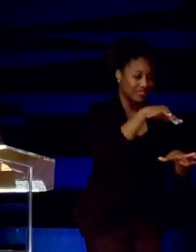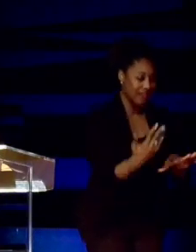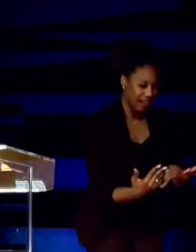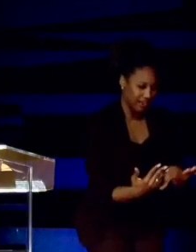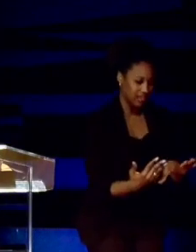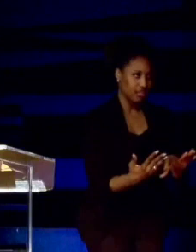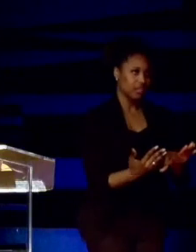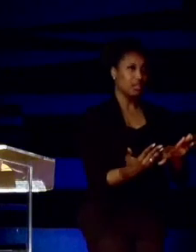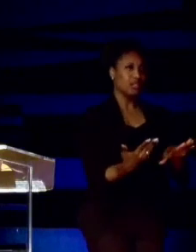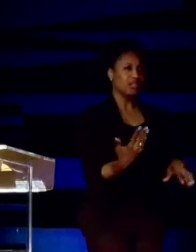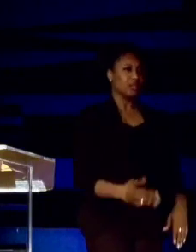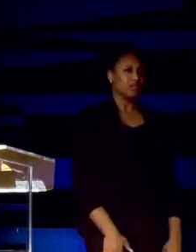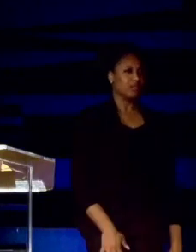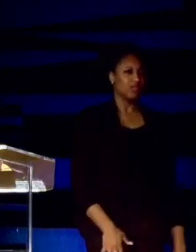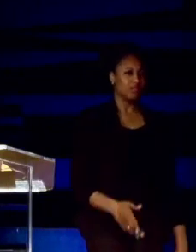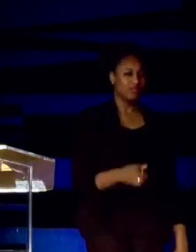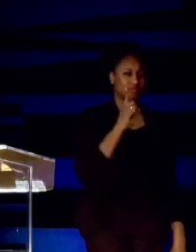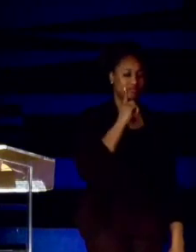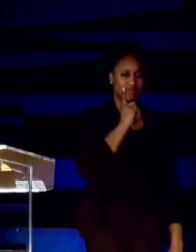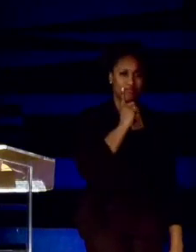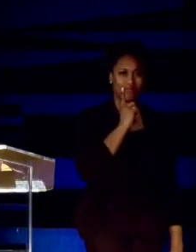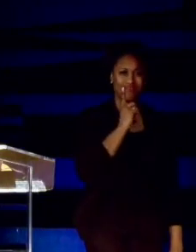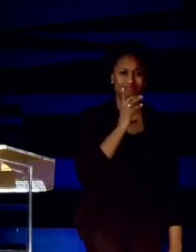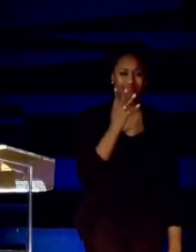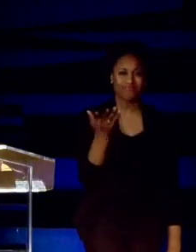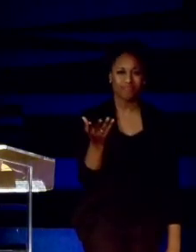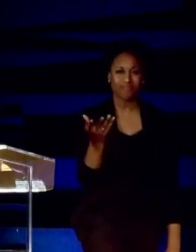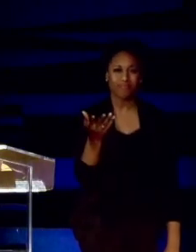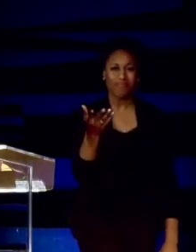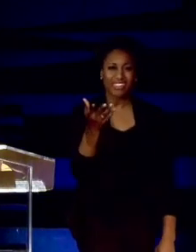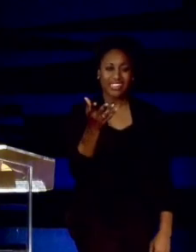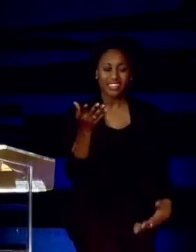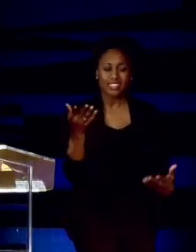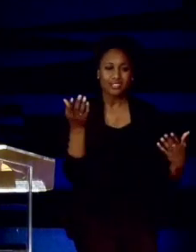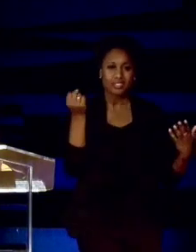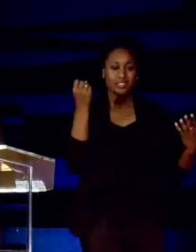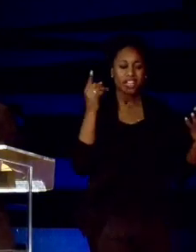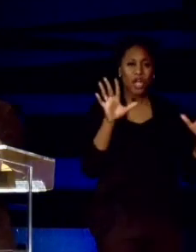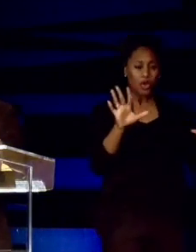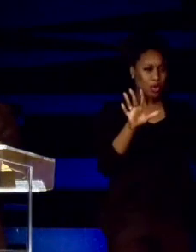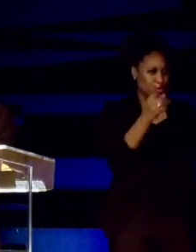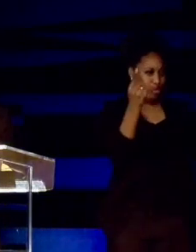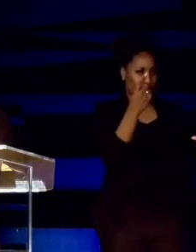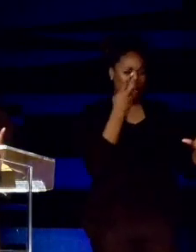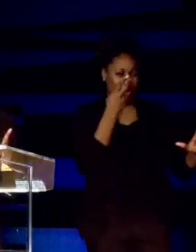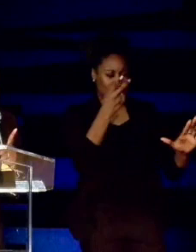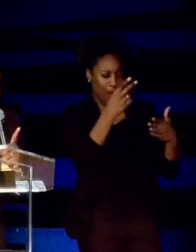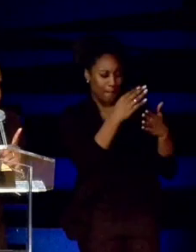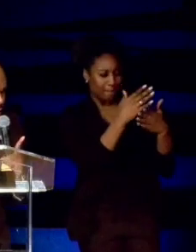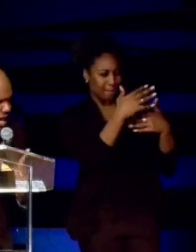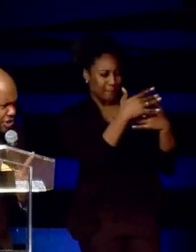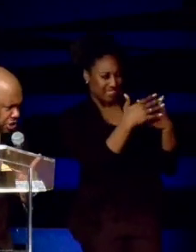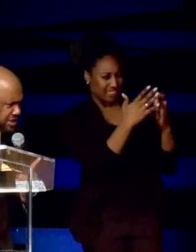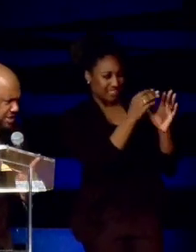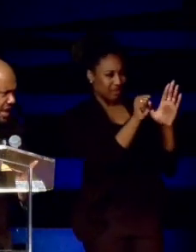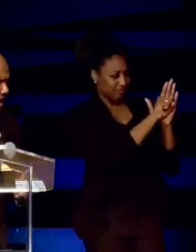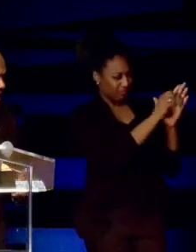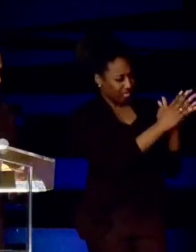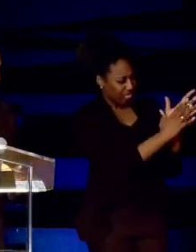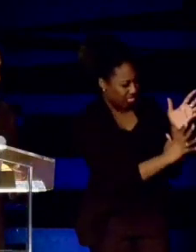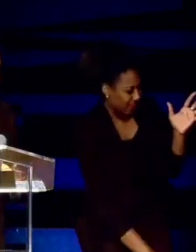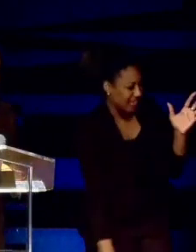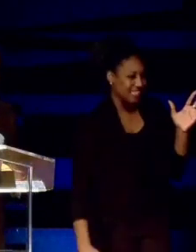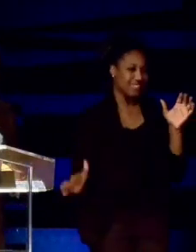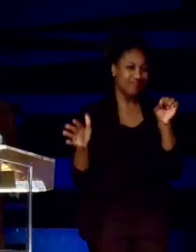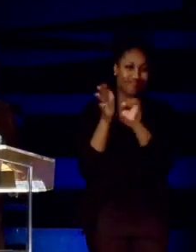come on, talk to me here. You watched him bleed voraciously.